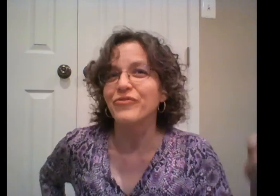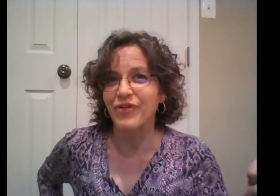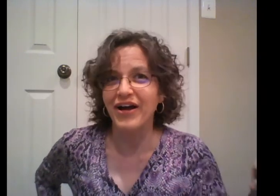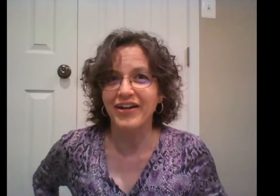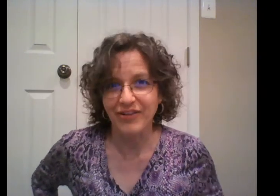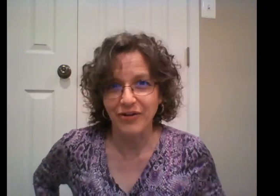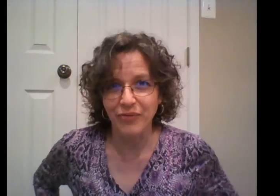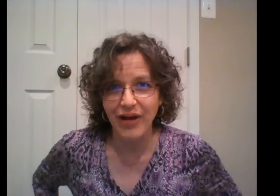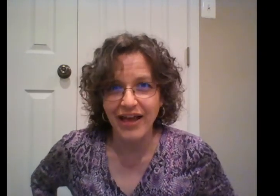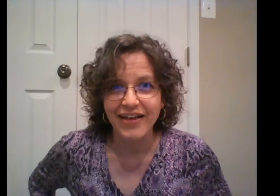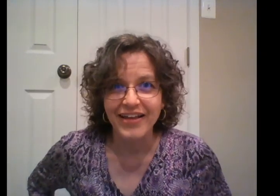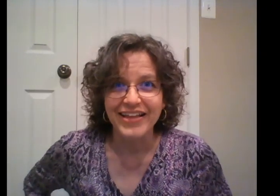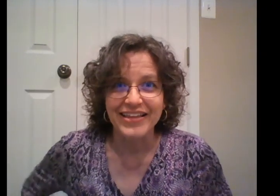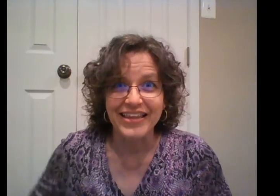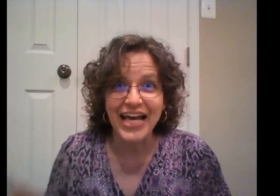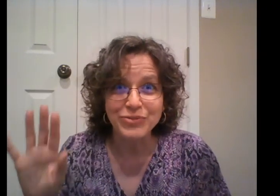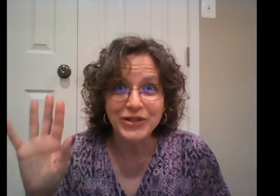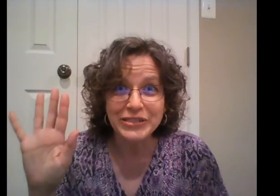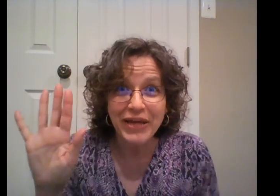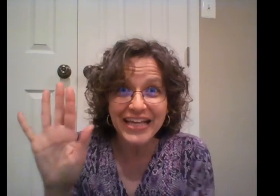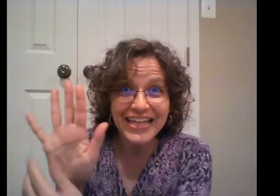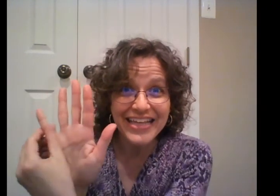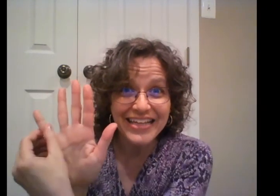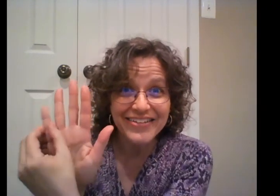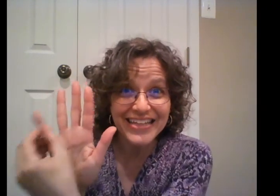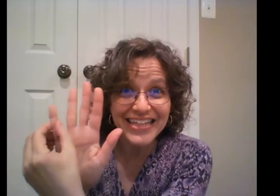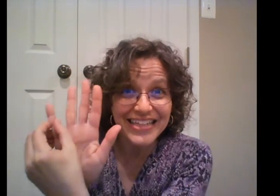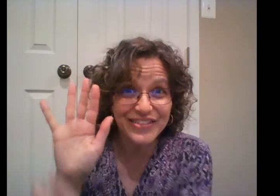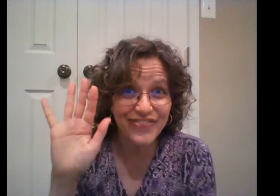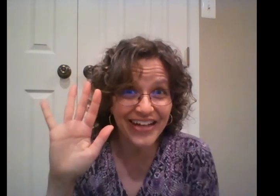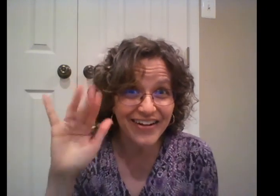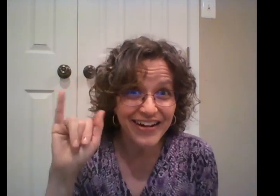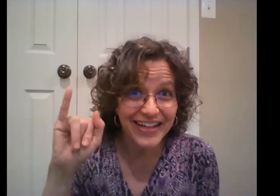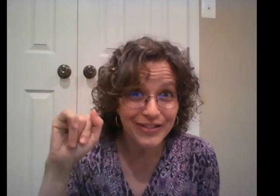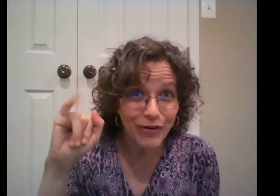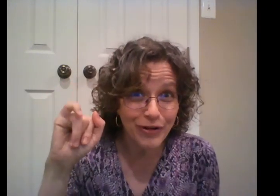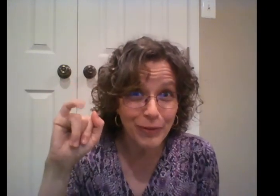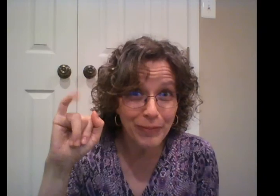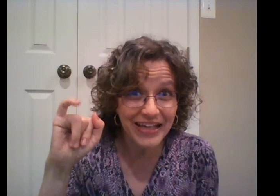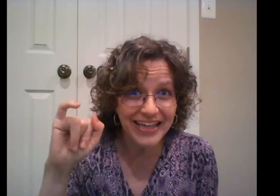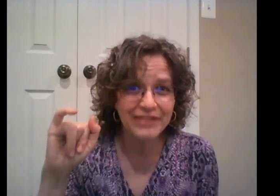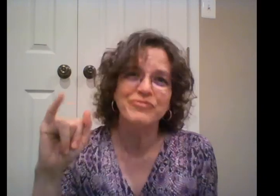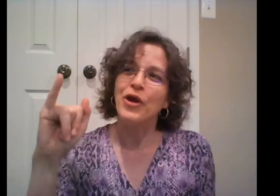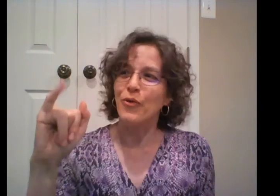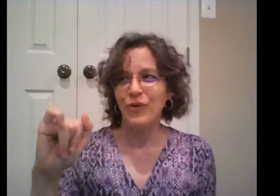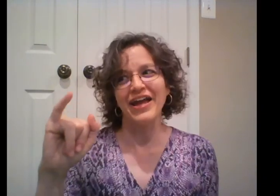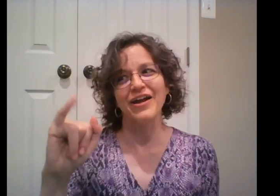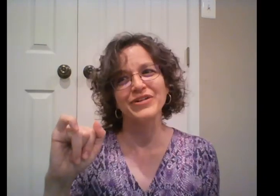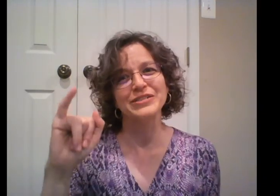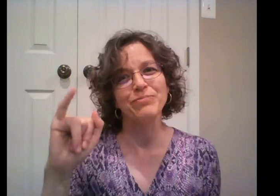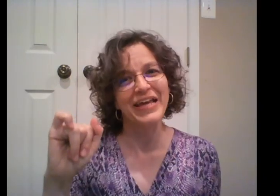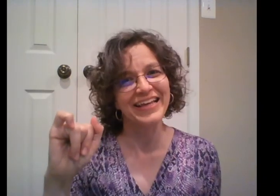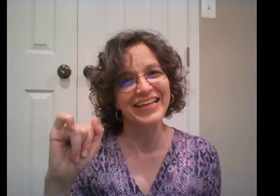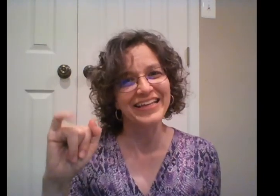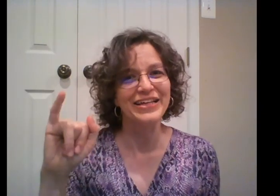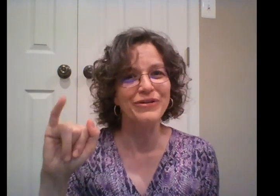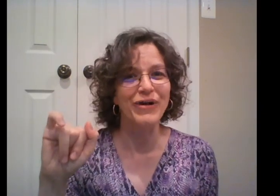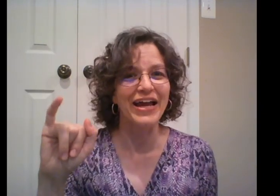Run away. Run Last one is Pinky. Your littlest finger. Can you hold up your pinky? Where is Pinky? Where